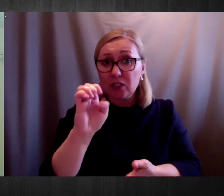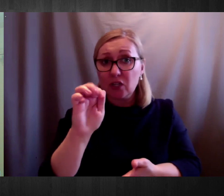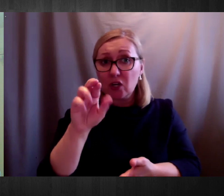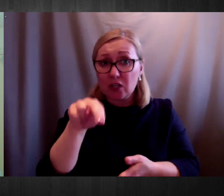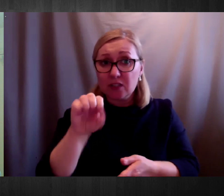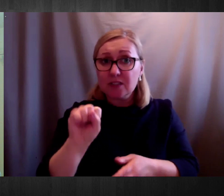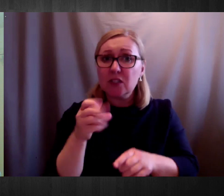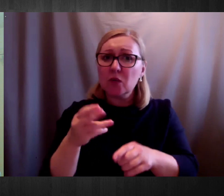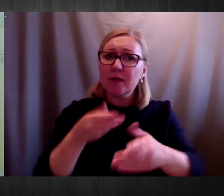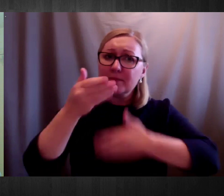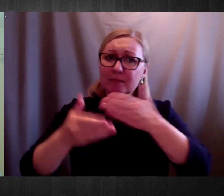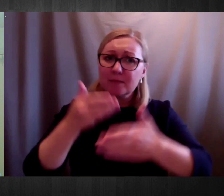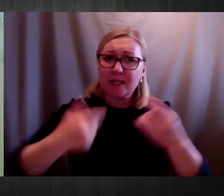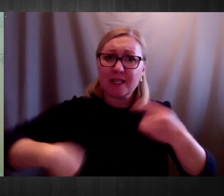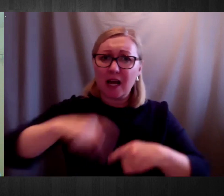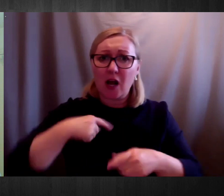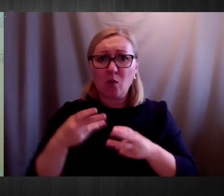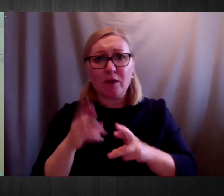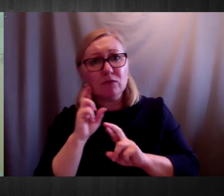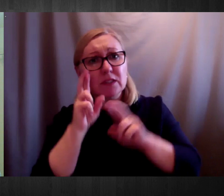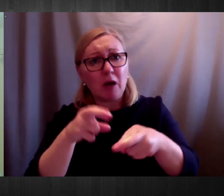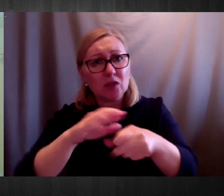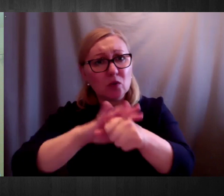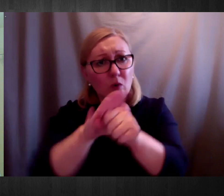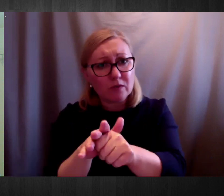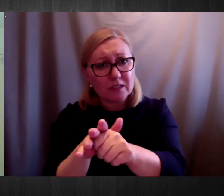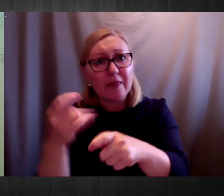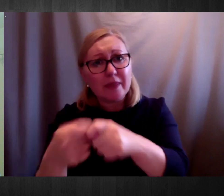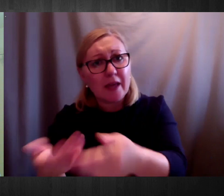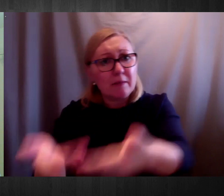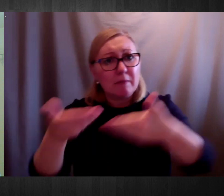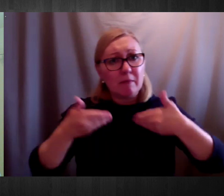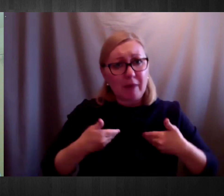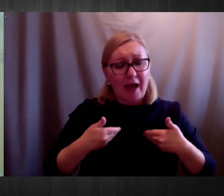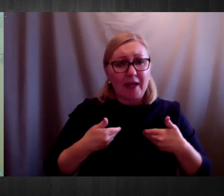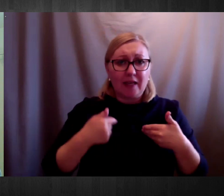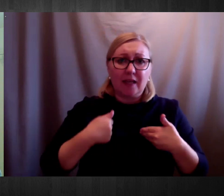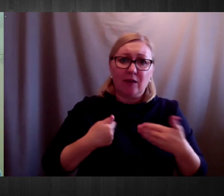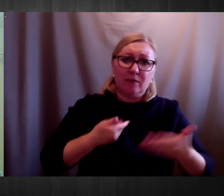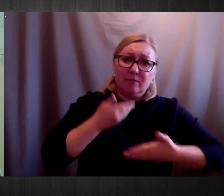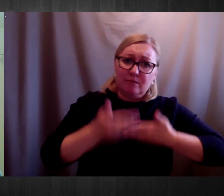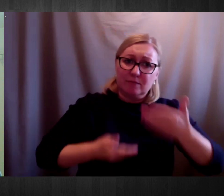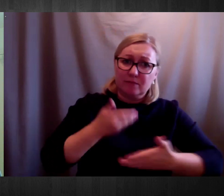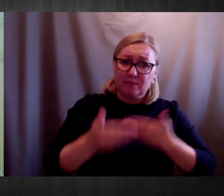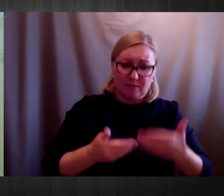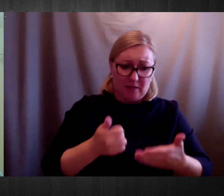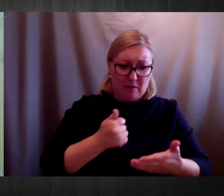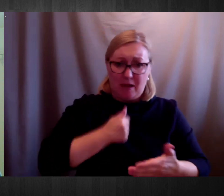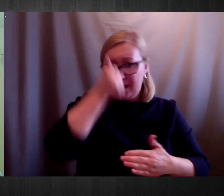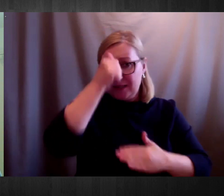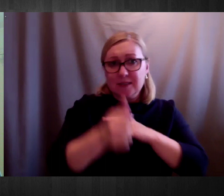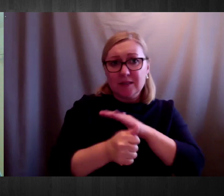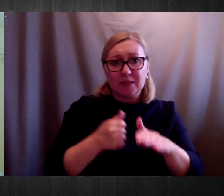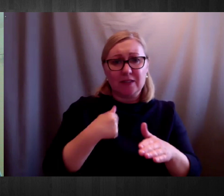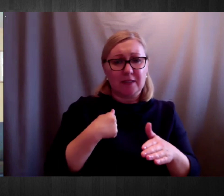in, I suppose as a leader of a personal assistance service, and talk about the issues that have impacted leaders right across the country.